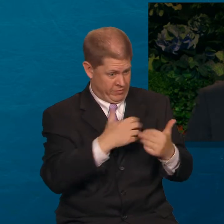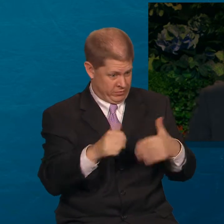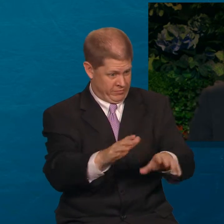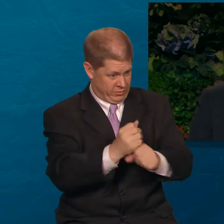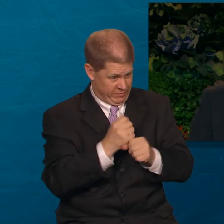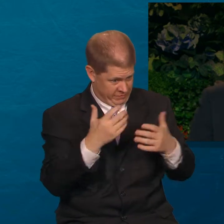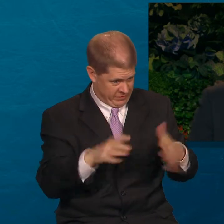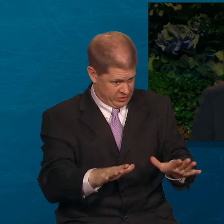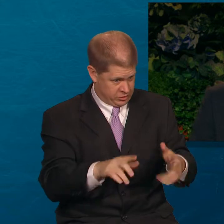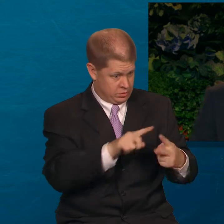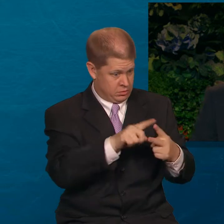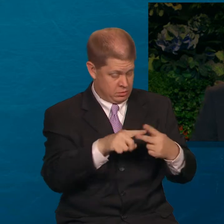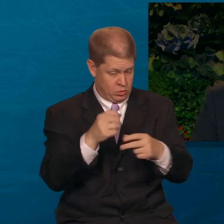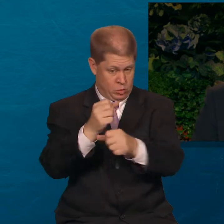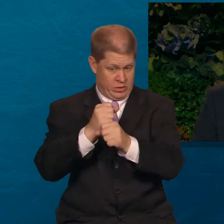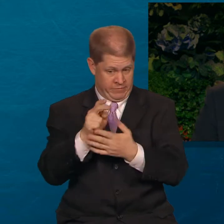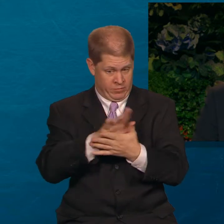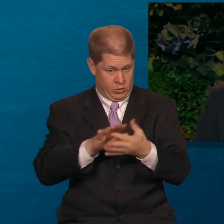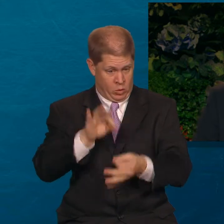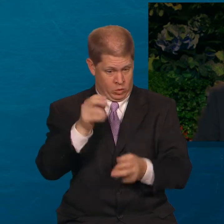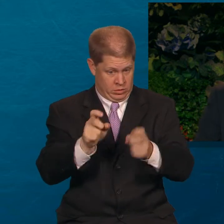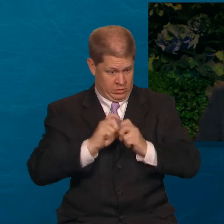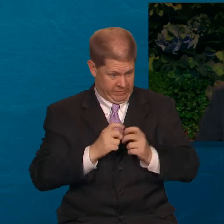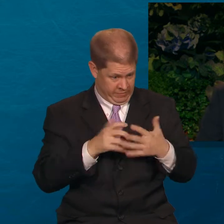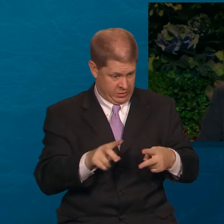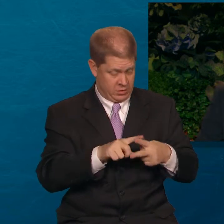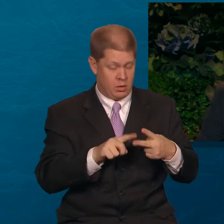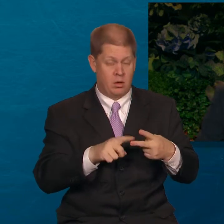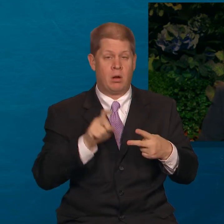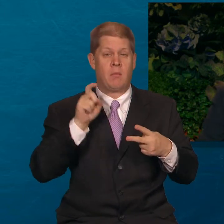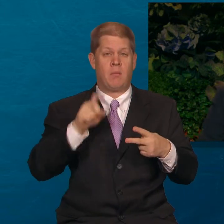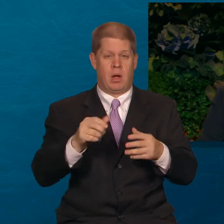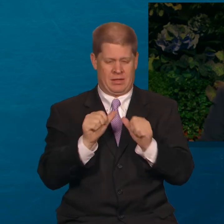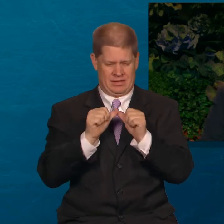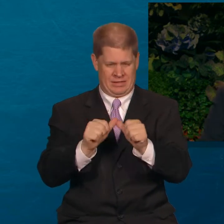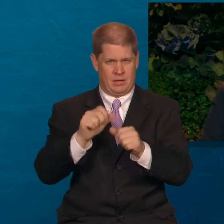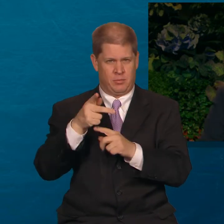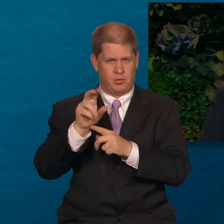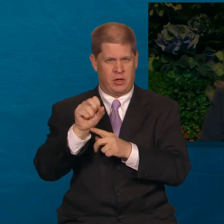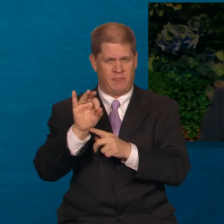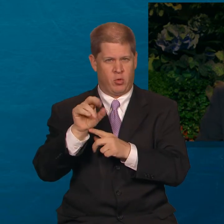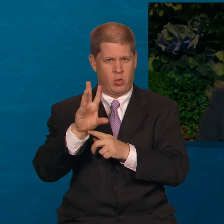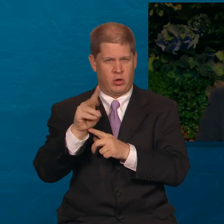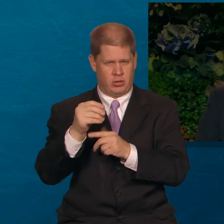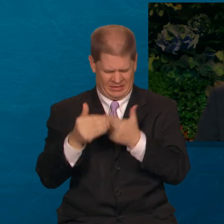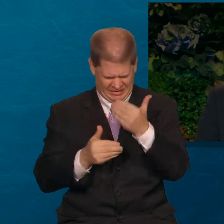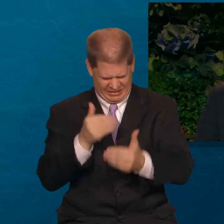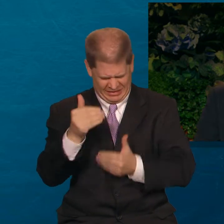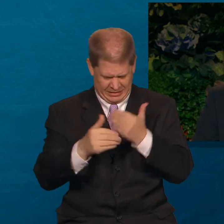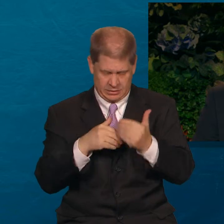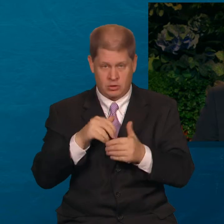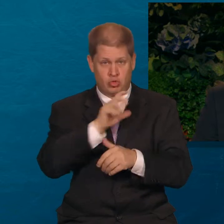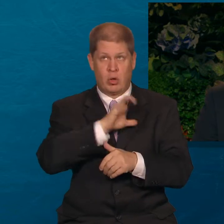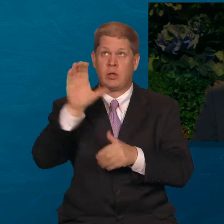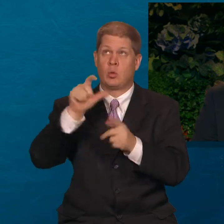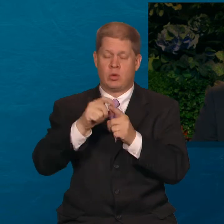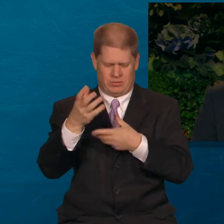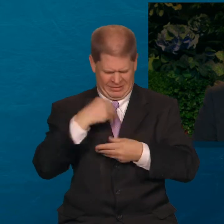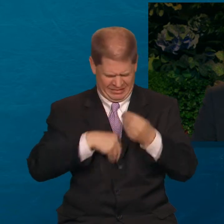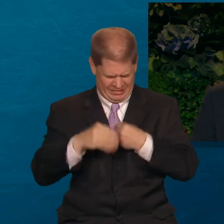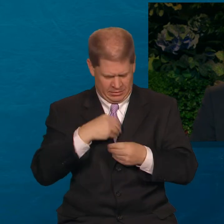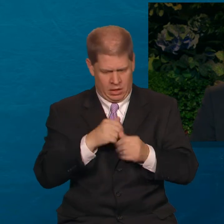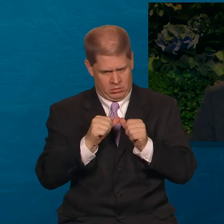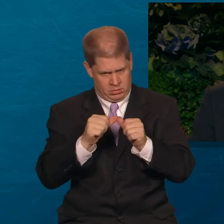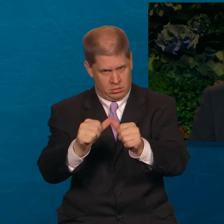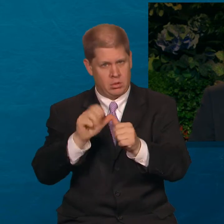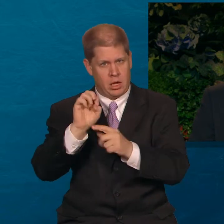and then receive the gift of the Holy Ghost, we must press forward, feasting upon the word of Christ, and endure